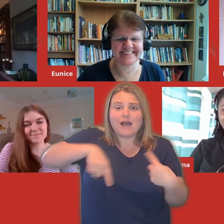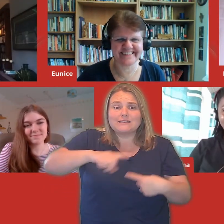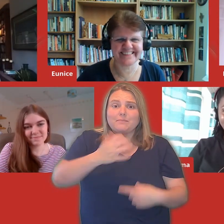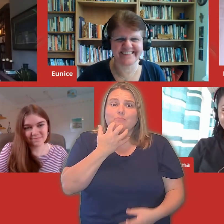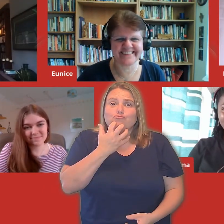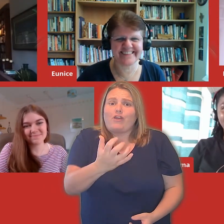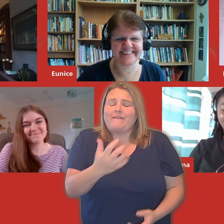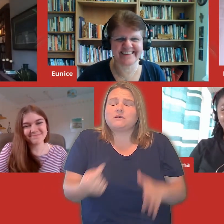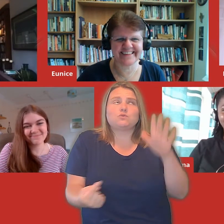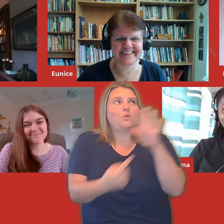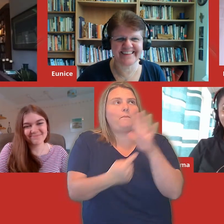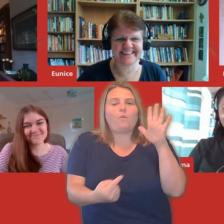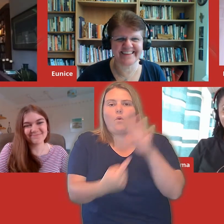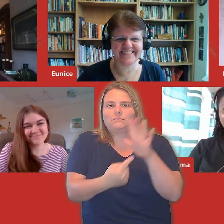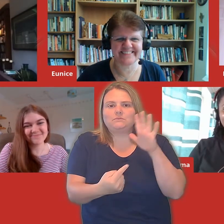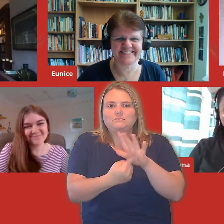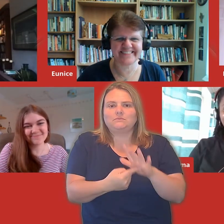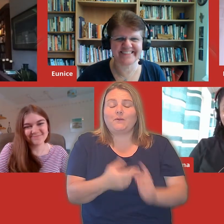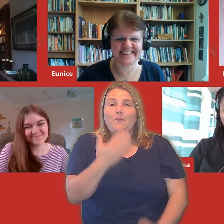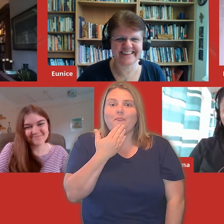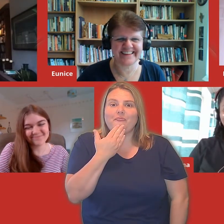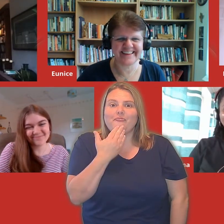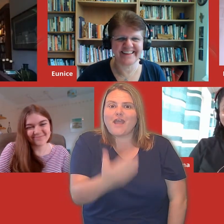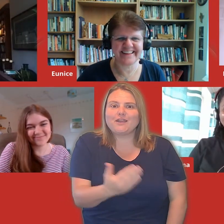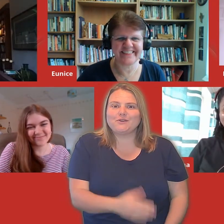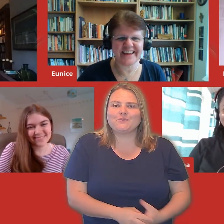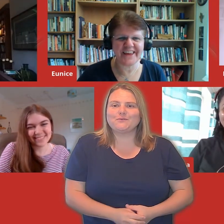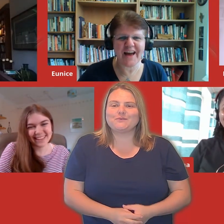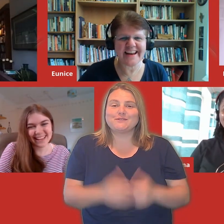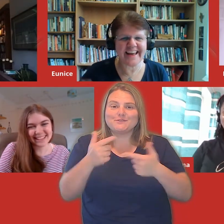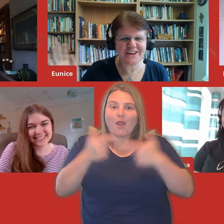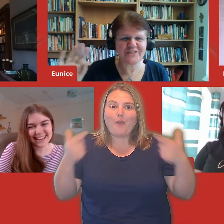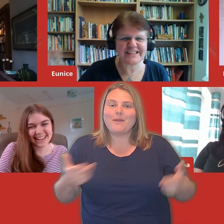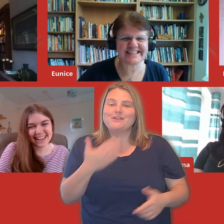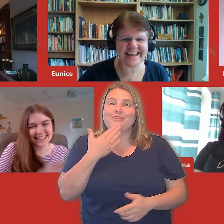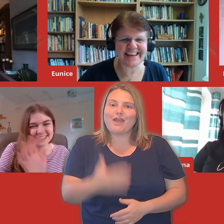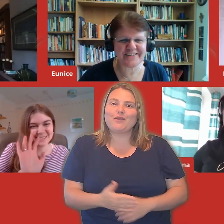is so important. So thank you so much. Thank you, Hannah.